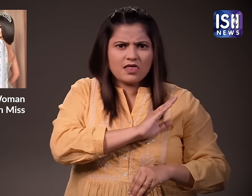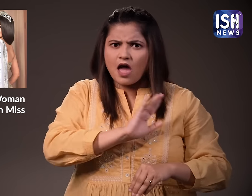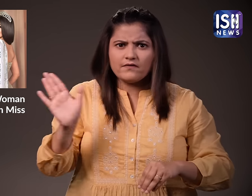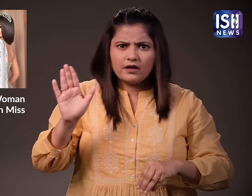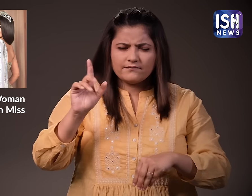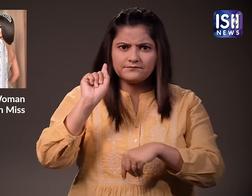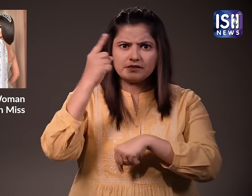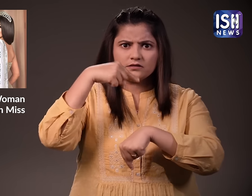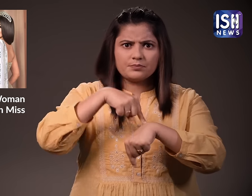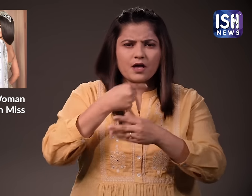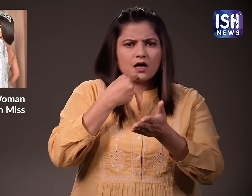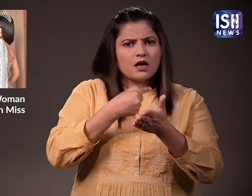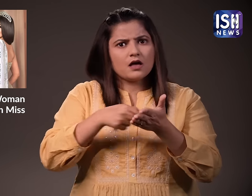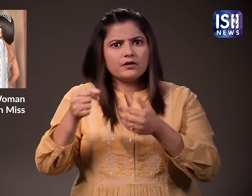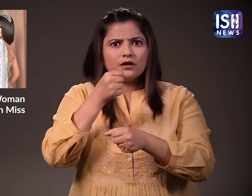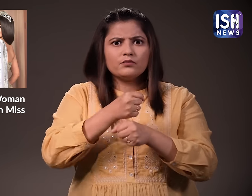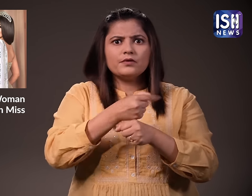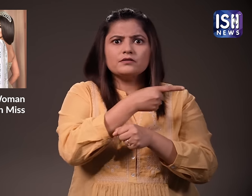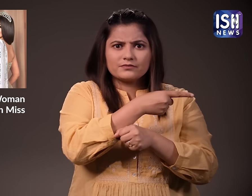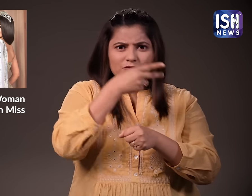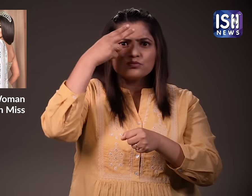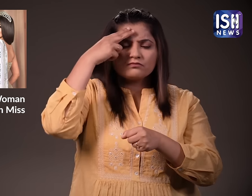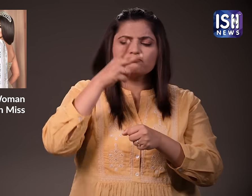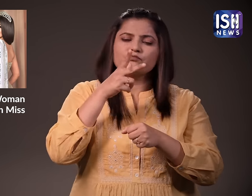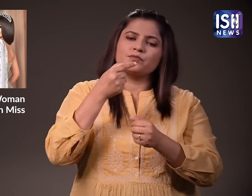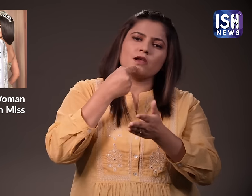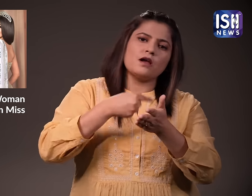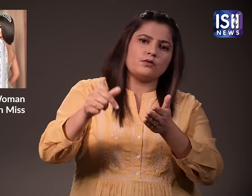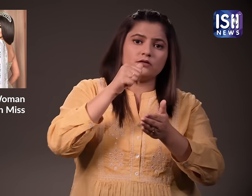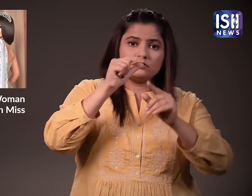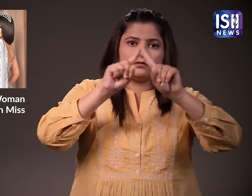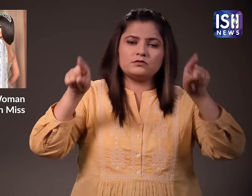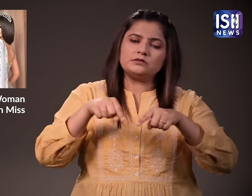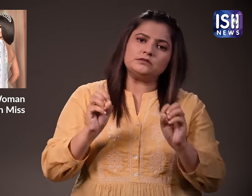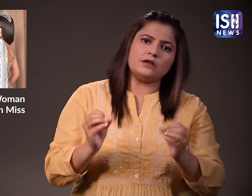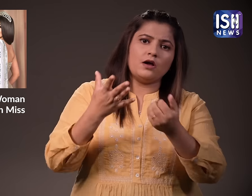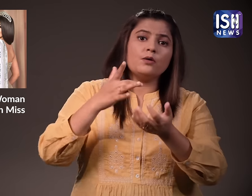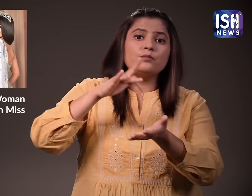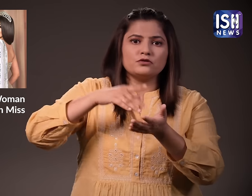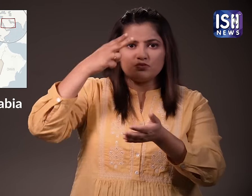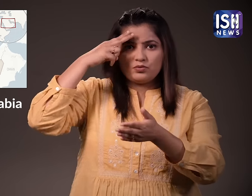For the first time, the Crown Prince allowed to open Saudi's first liquor shop.